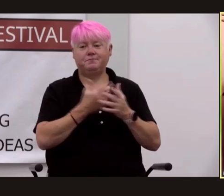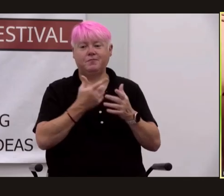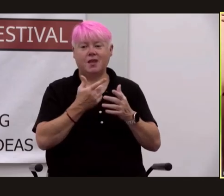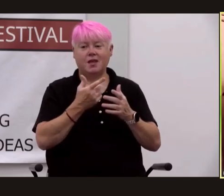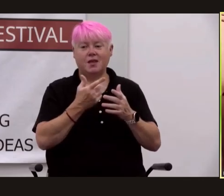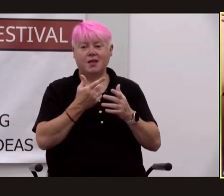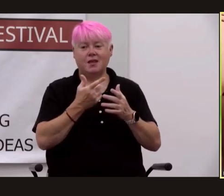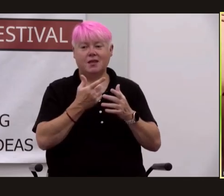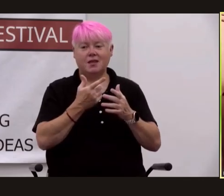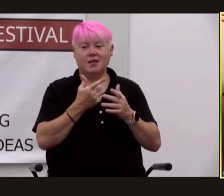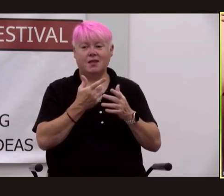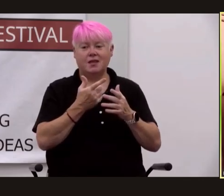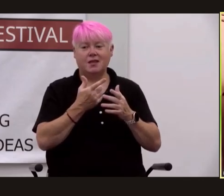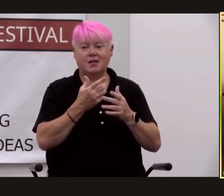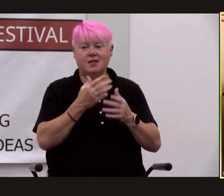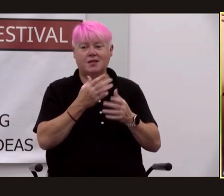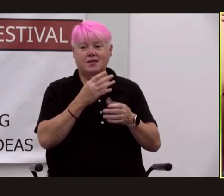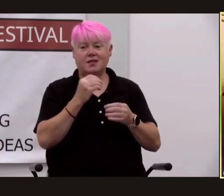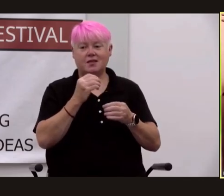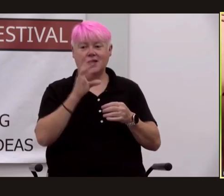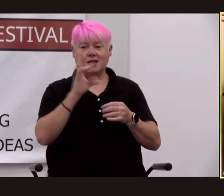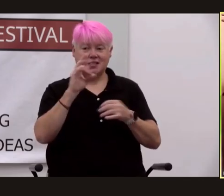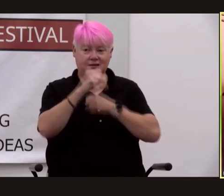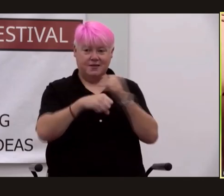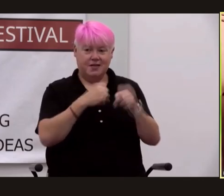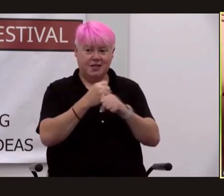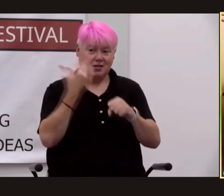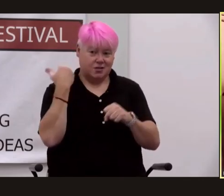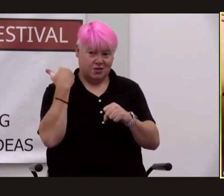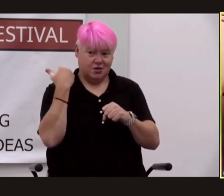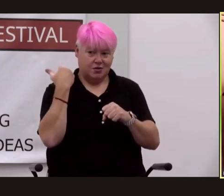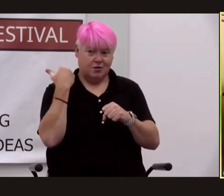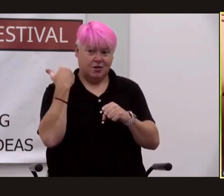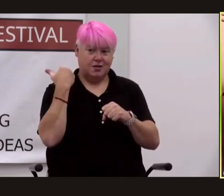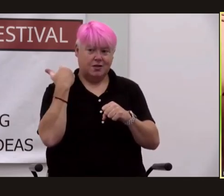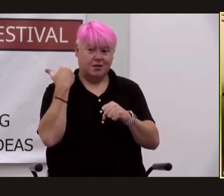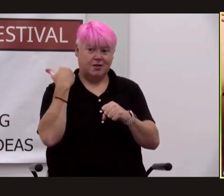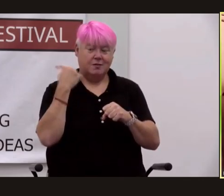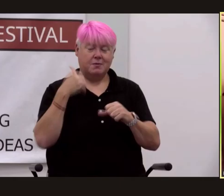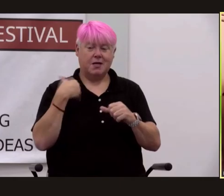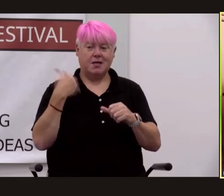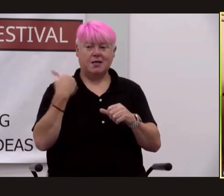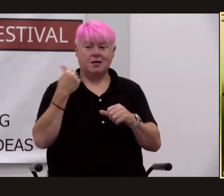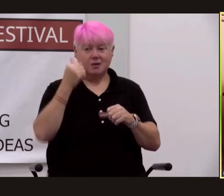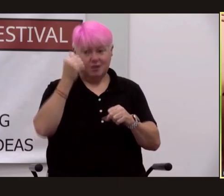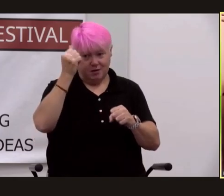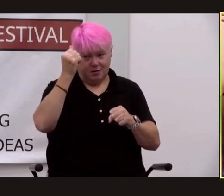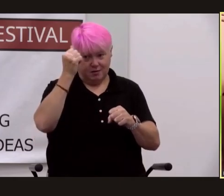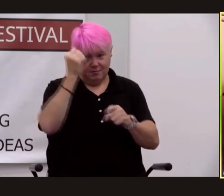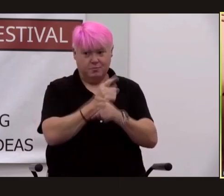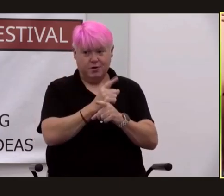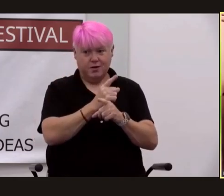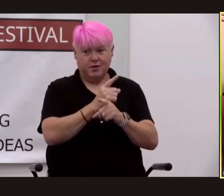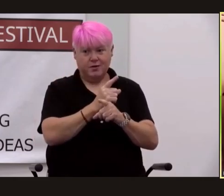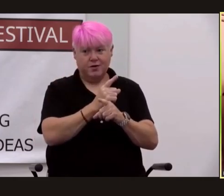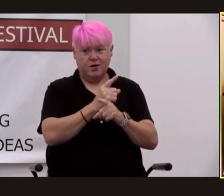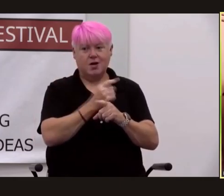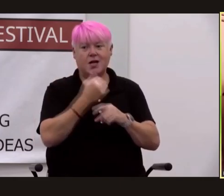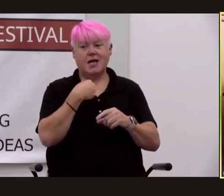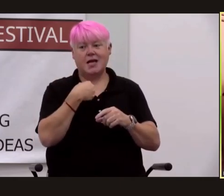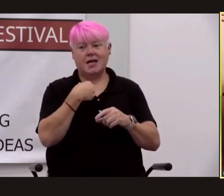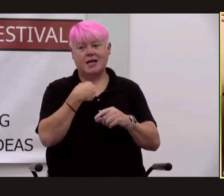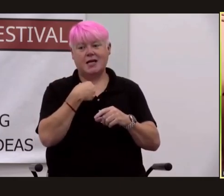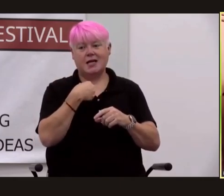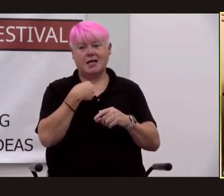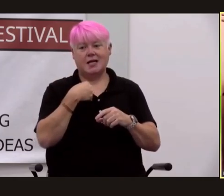circumstance several years ago well nine now of my younger brother uh being diagnosed with lung